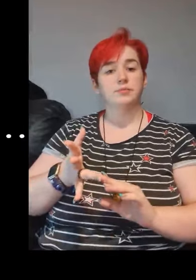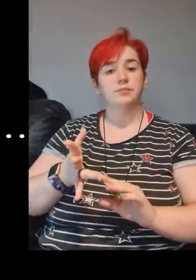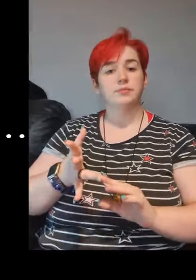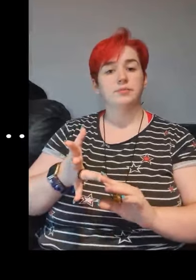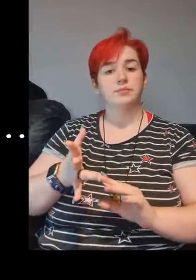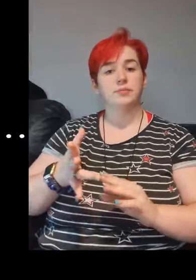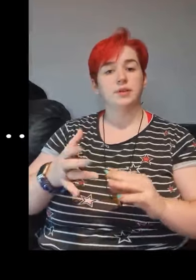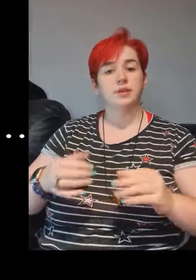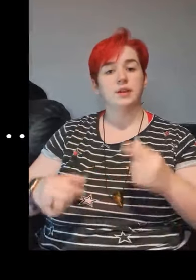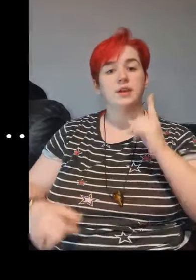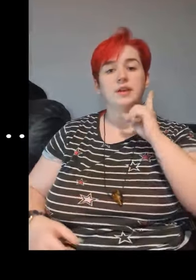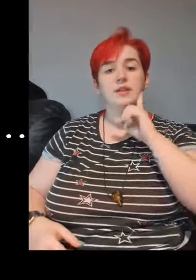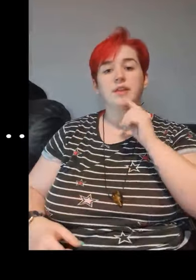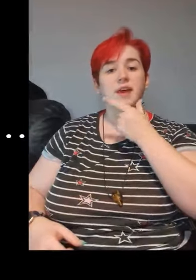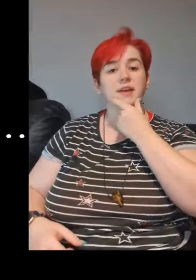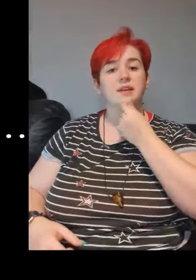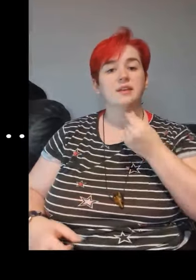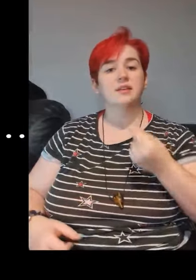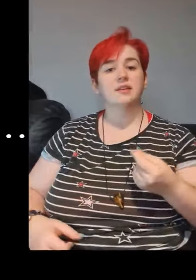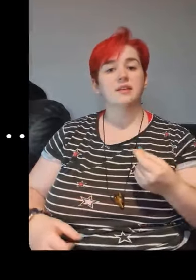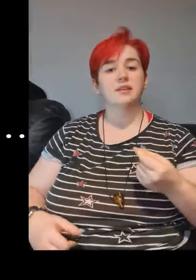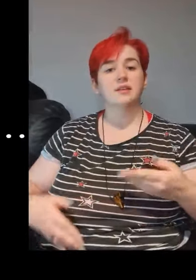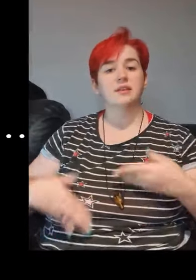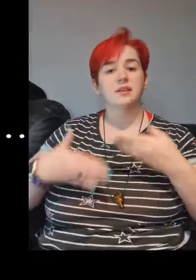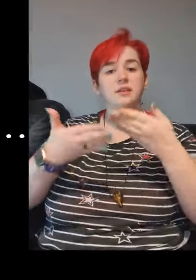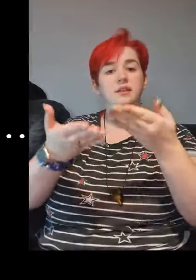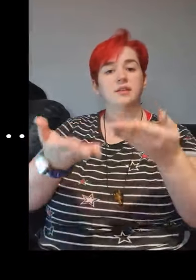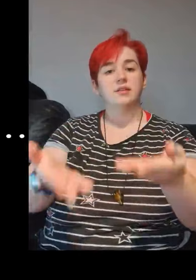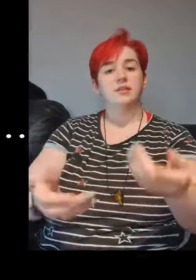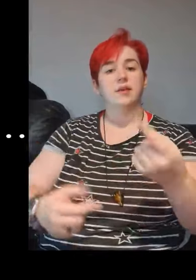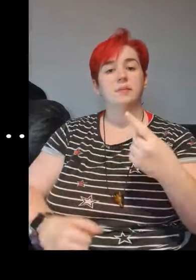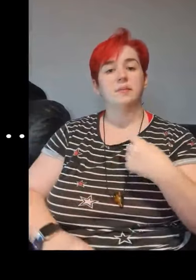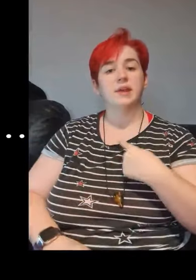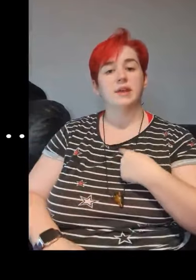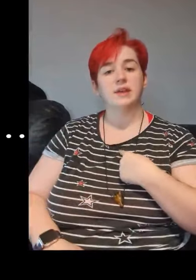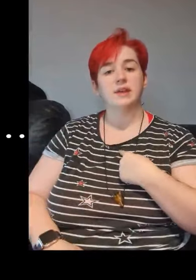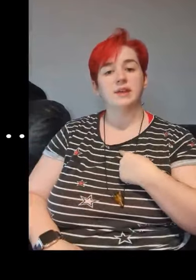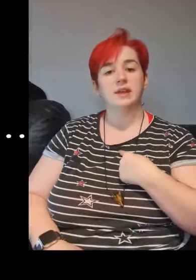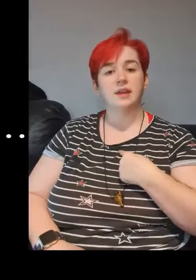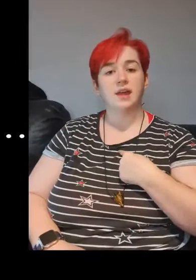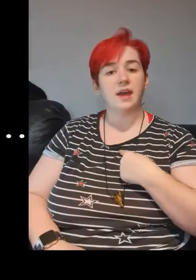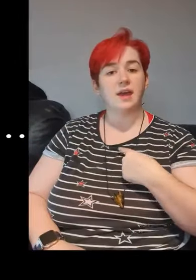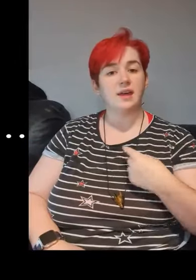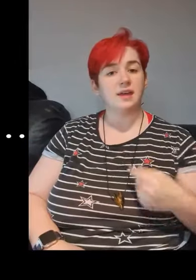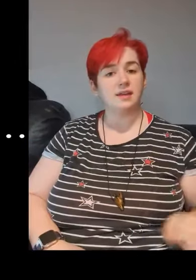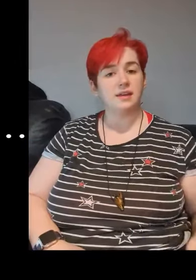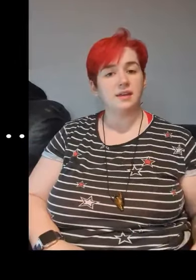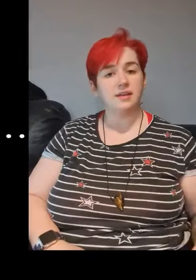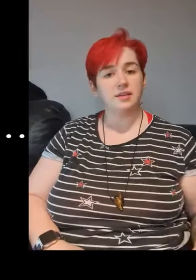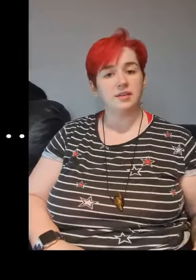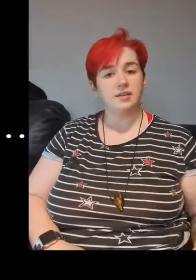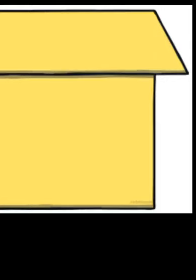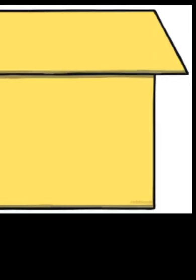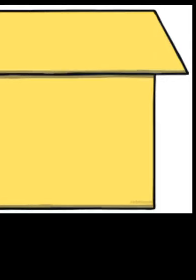so they sent me a